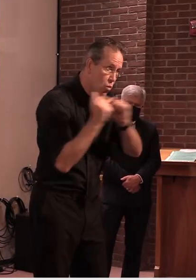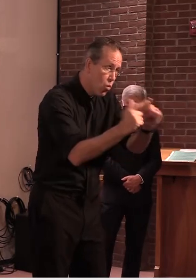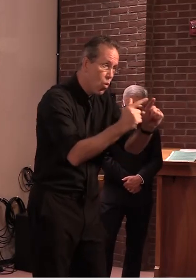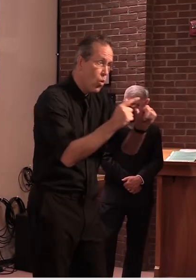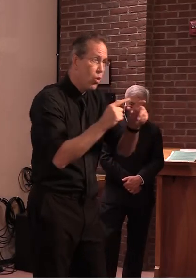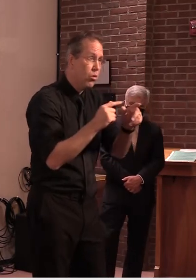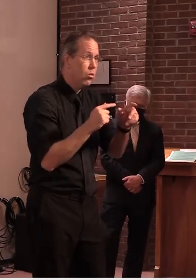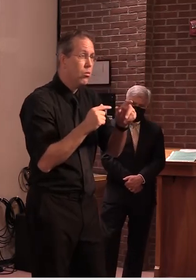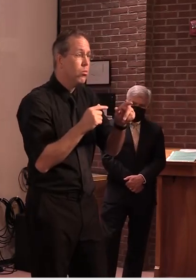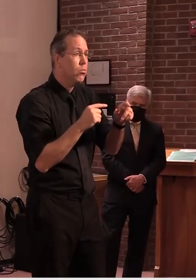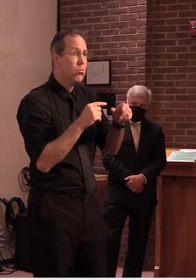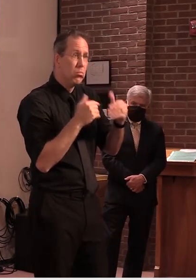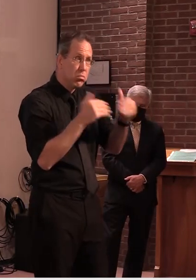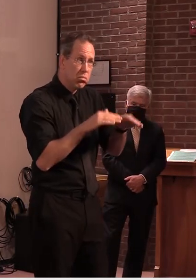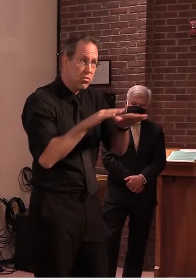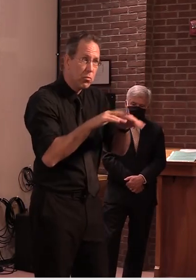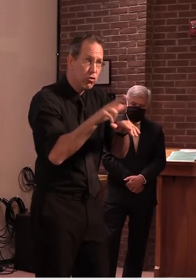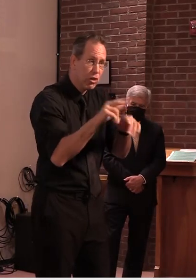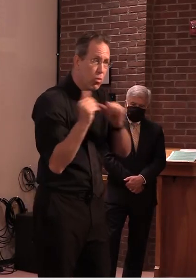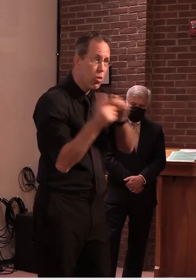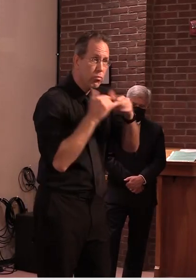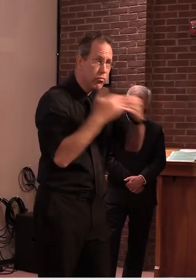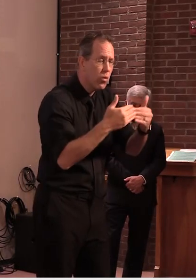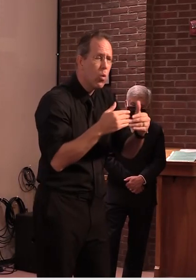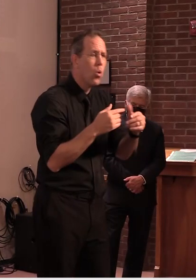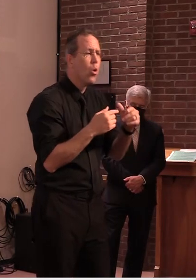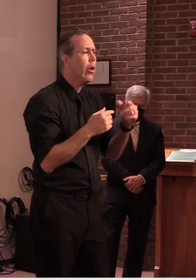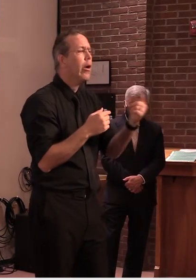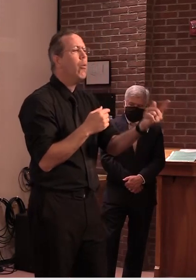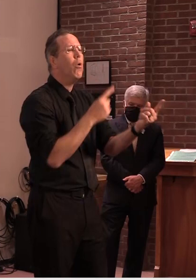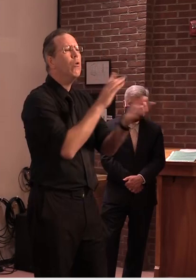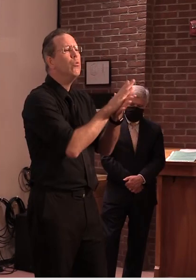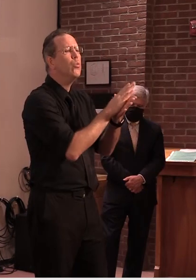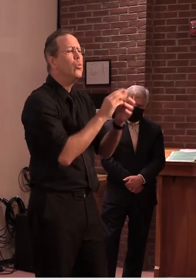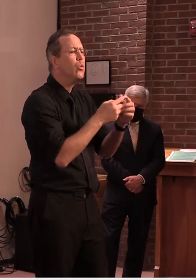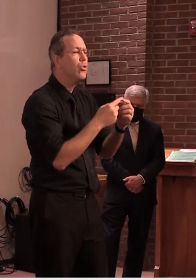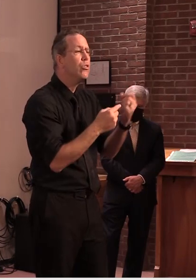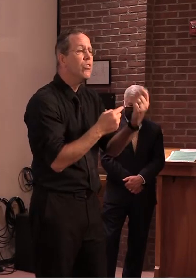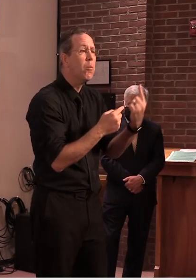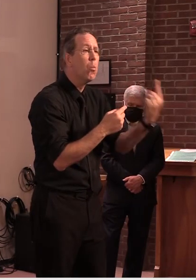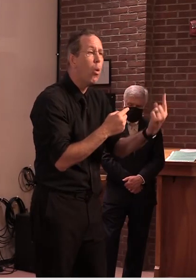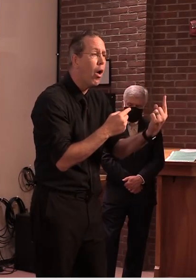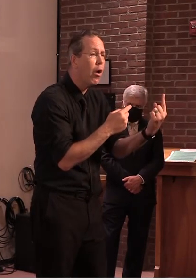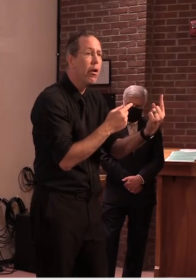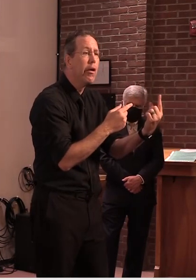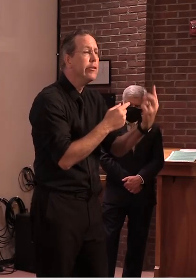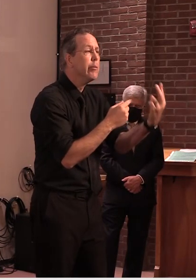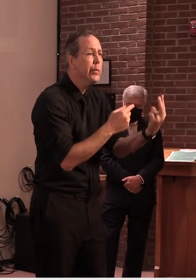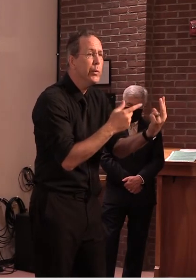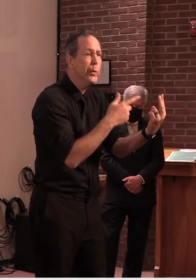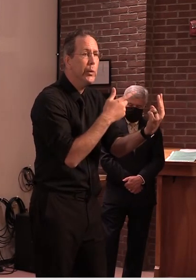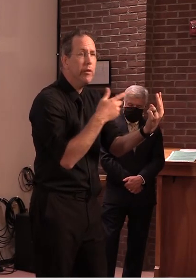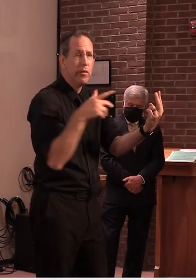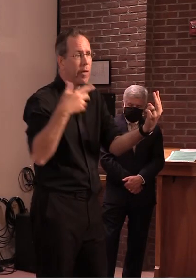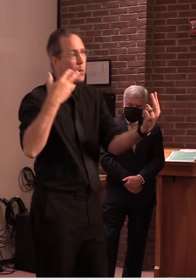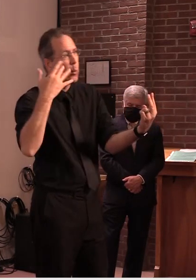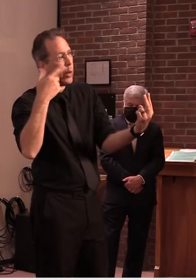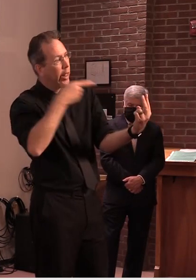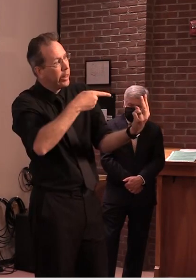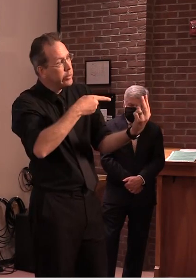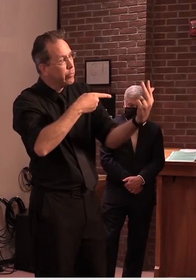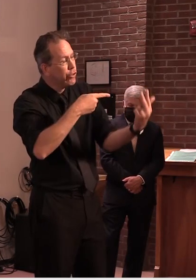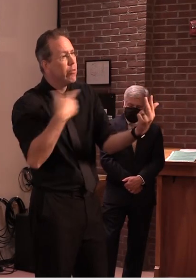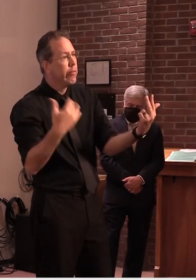be at step three because of illnesses would that preclude all schools from competing or just the individual schools where that's the case